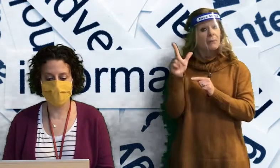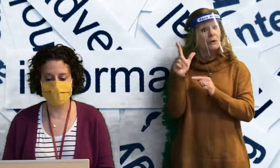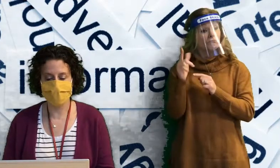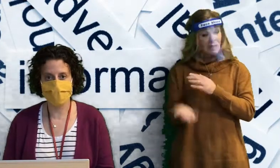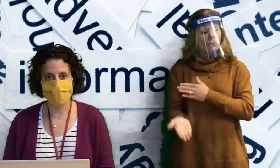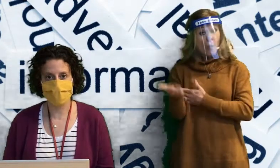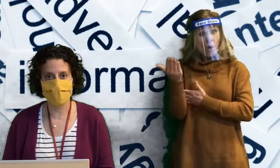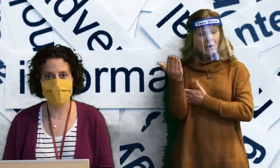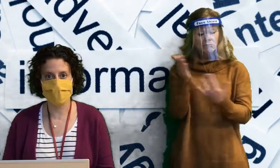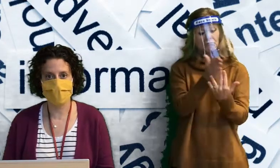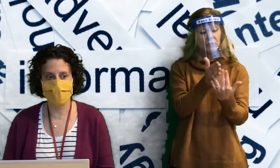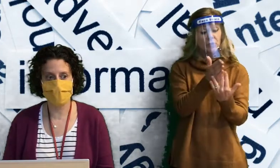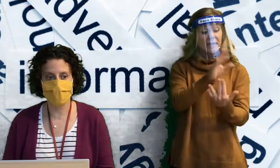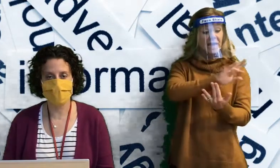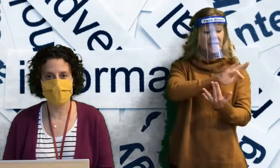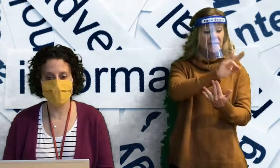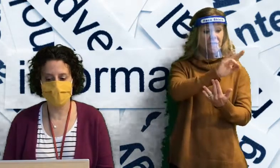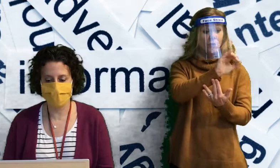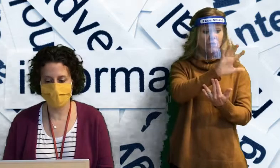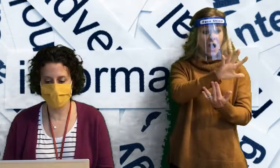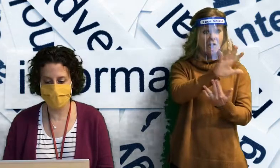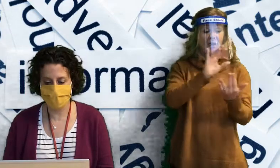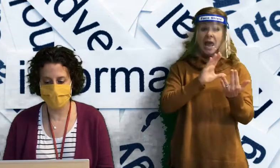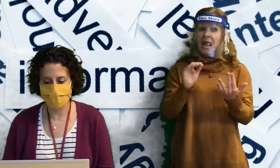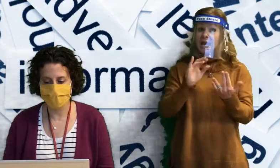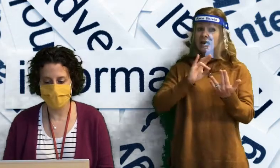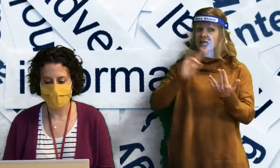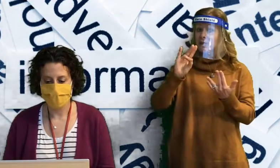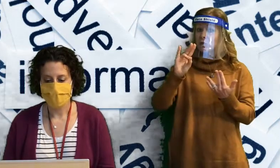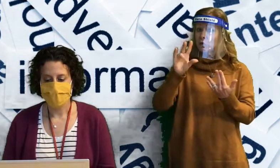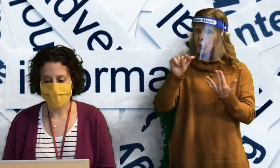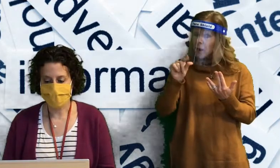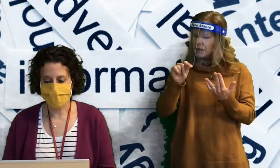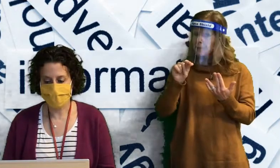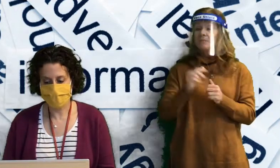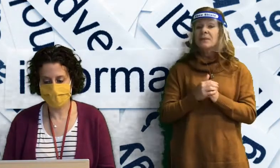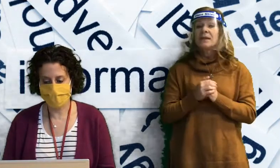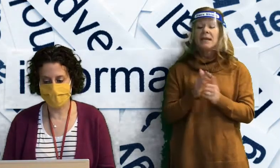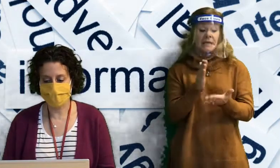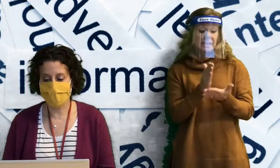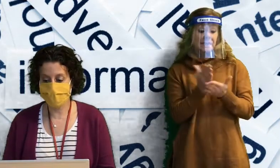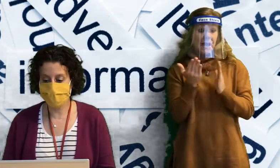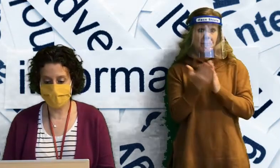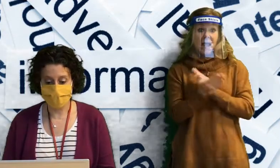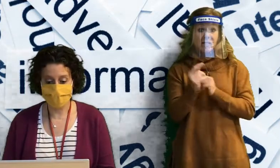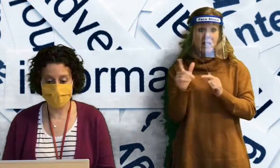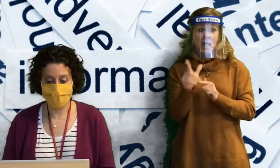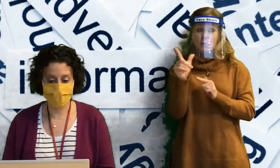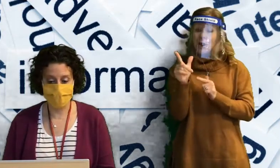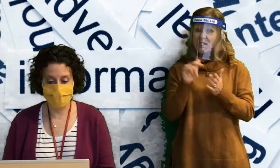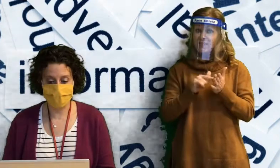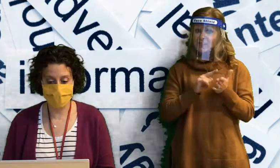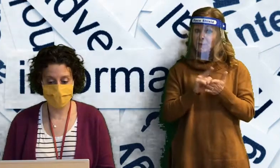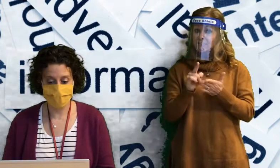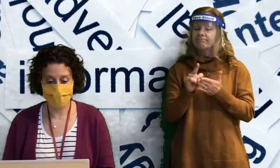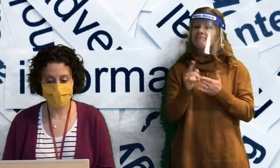the morning between 7 05 and 7 20, then stop by the library this week to